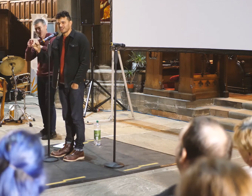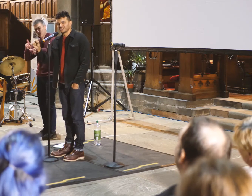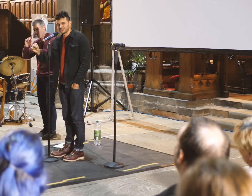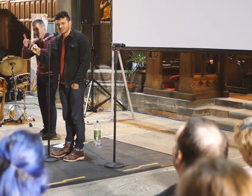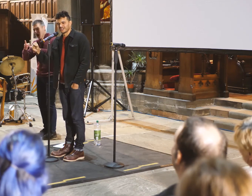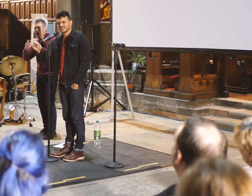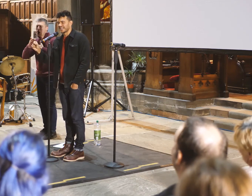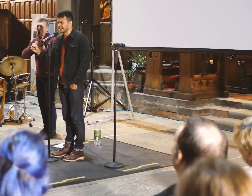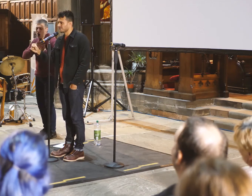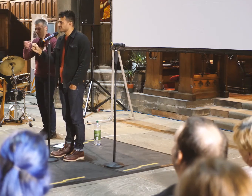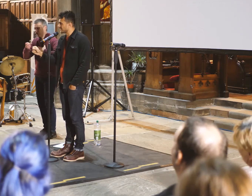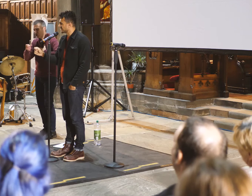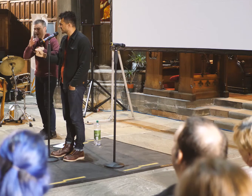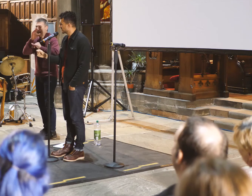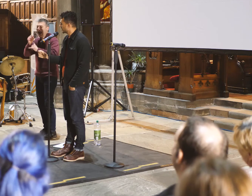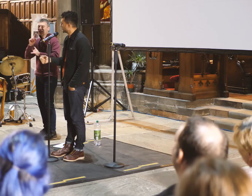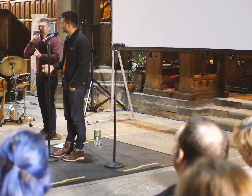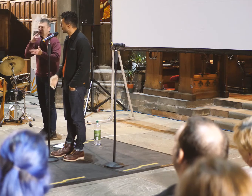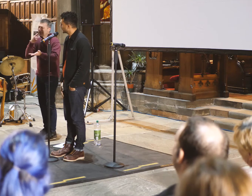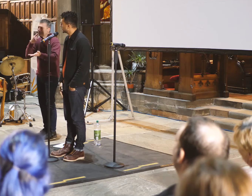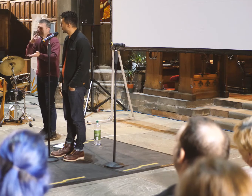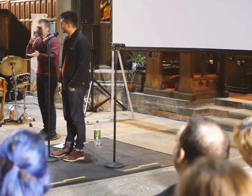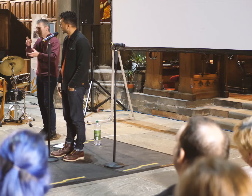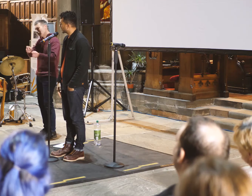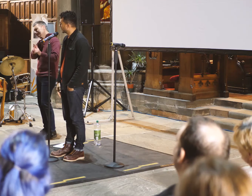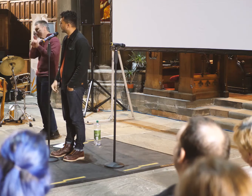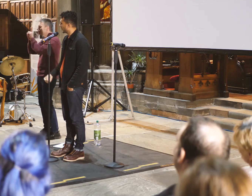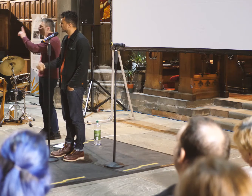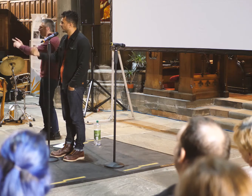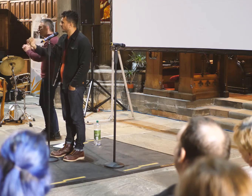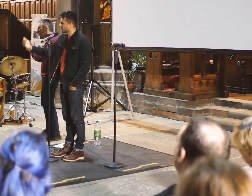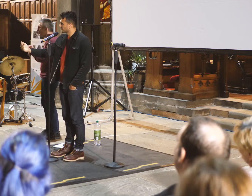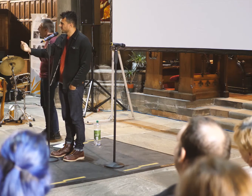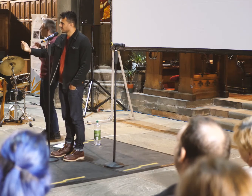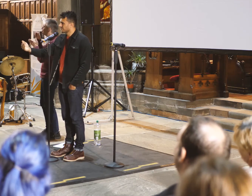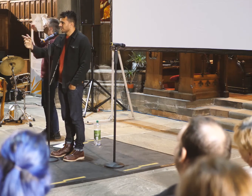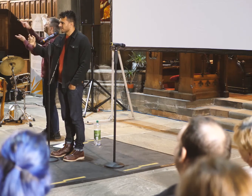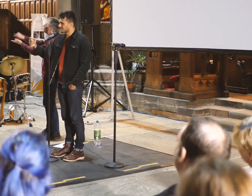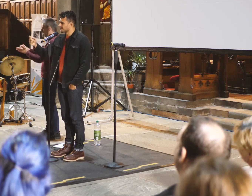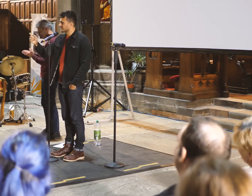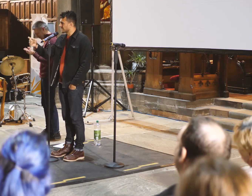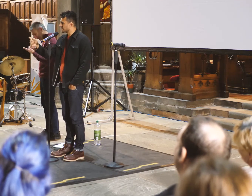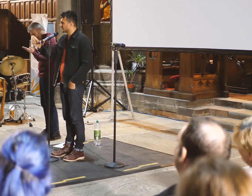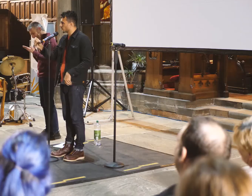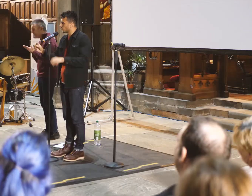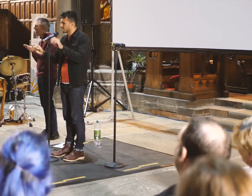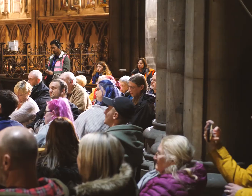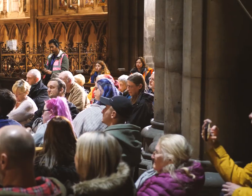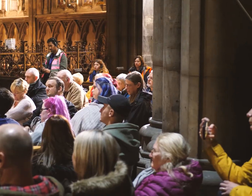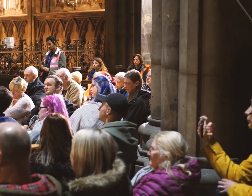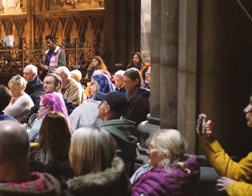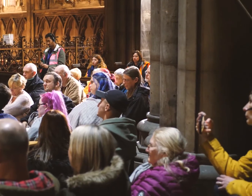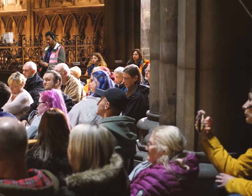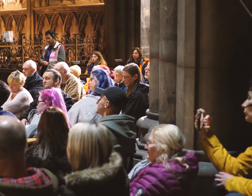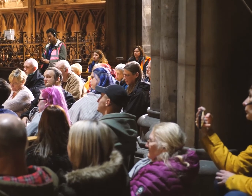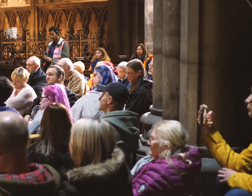you cannot love sugar and hate your sweetness, and took me straight to Jamaica, passport. Cousins in Kingston called me